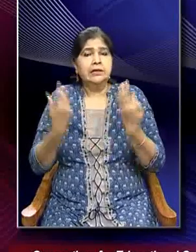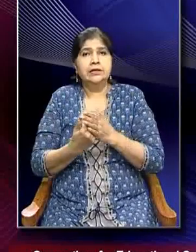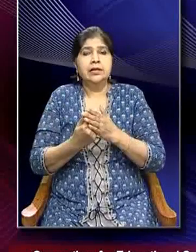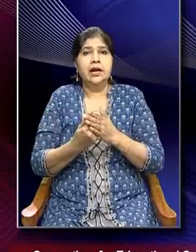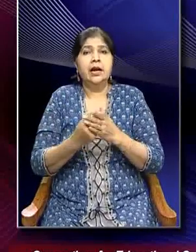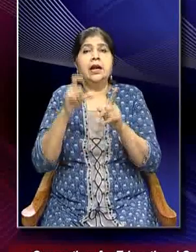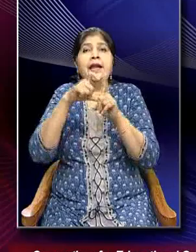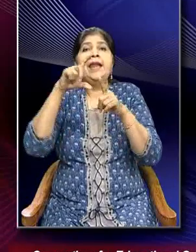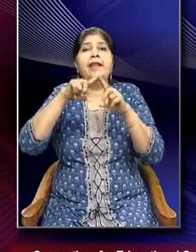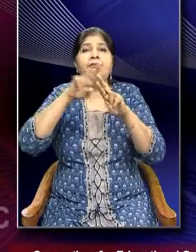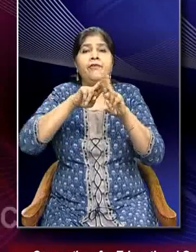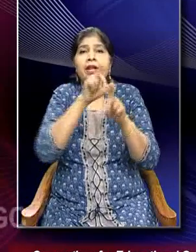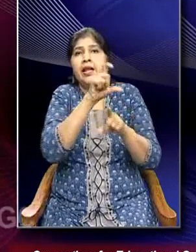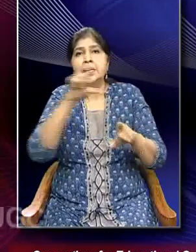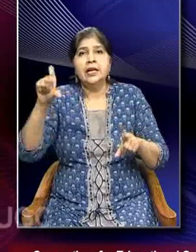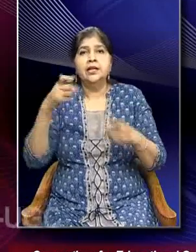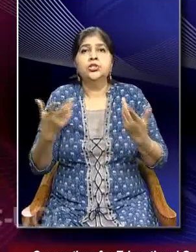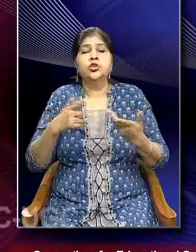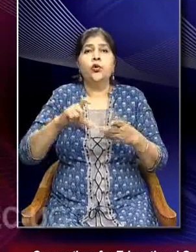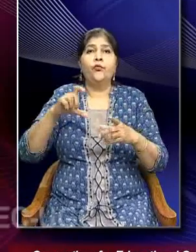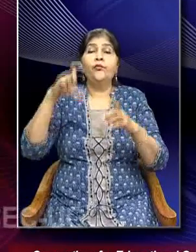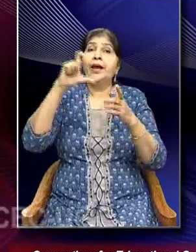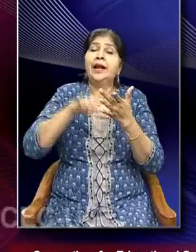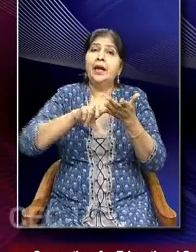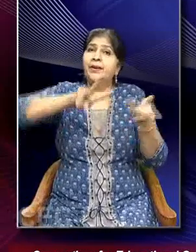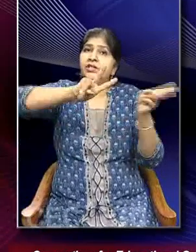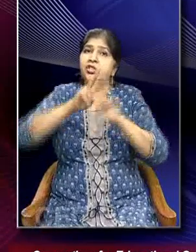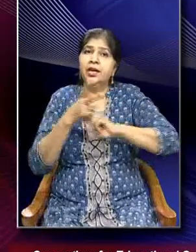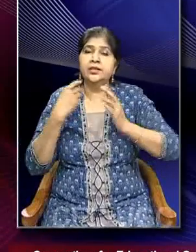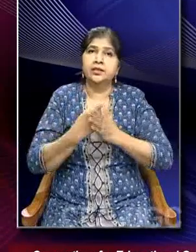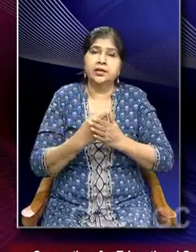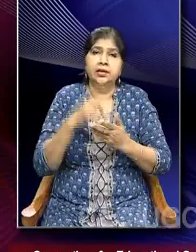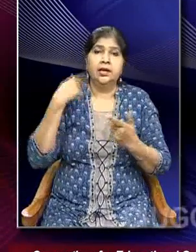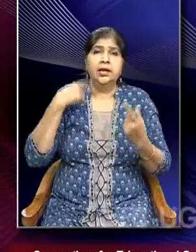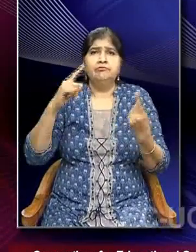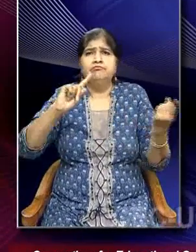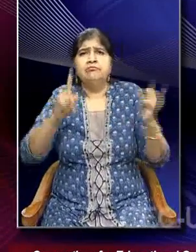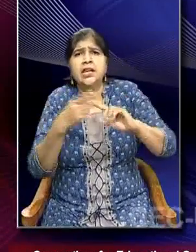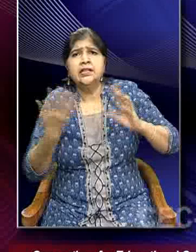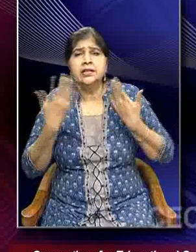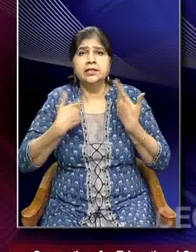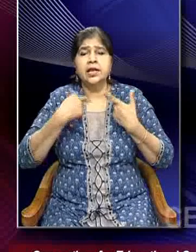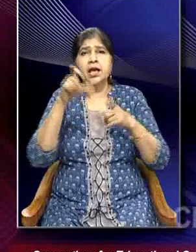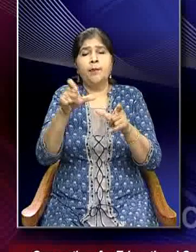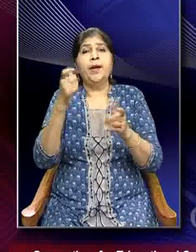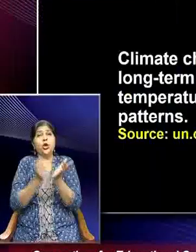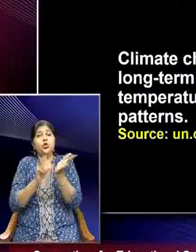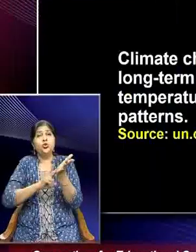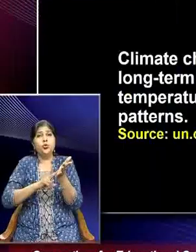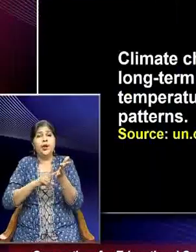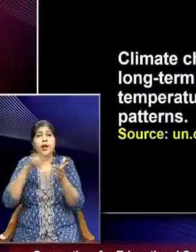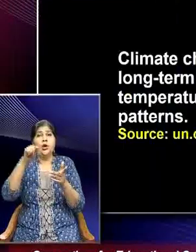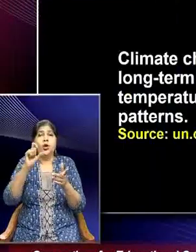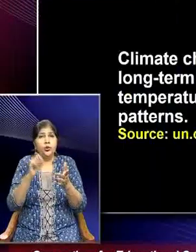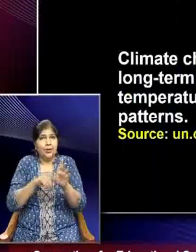definition of climate change. Climate change, if we go by the definition from UN.org,